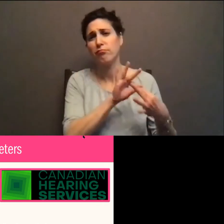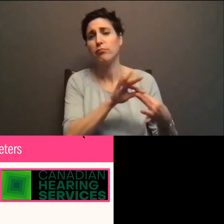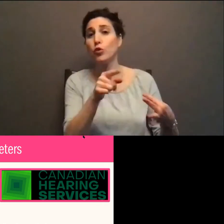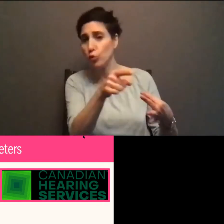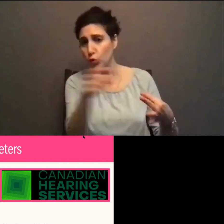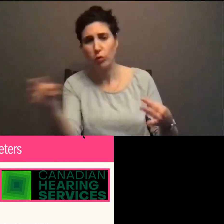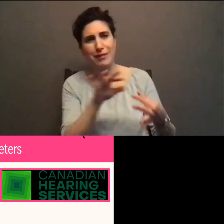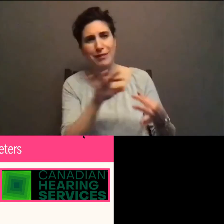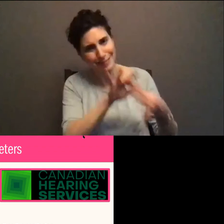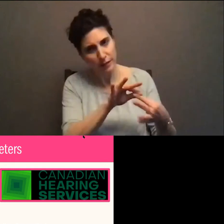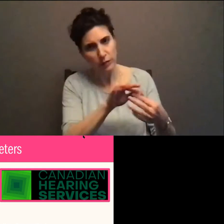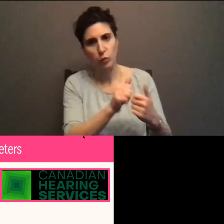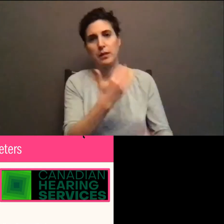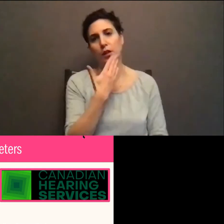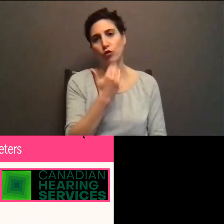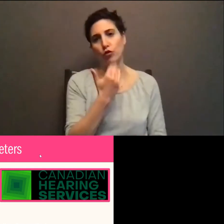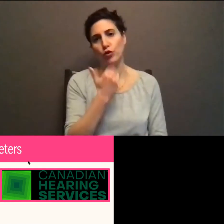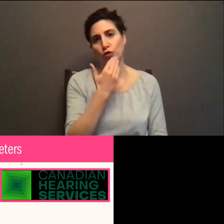Um,